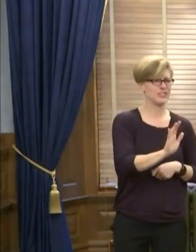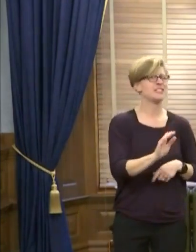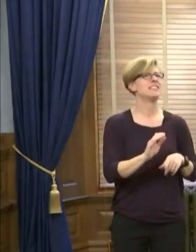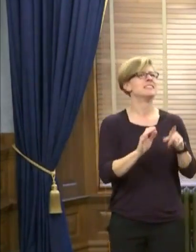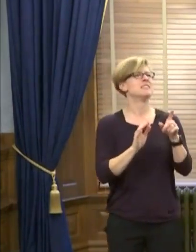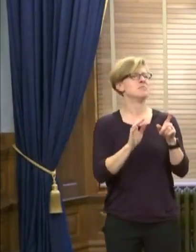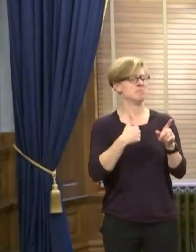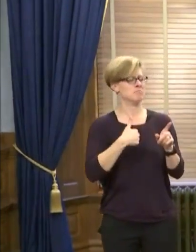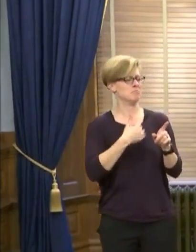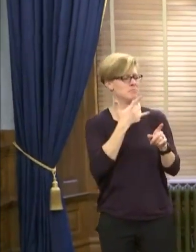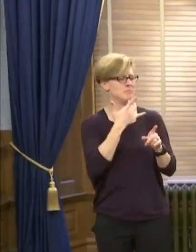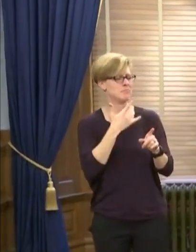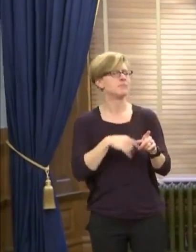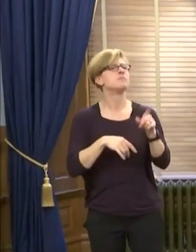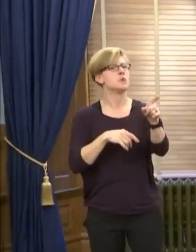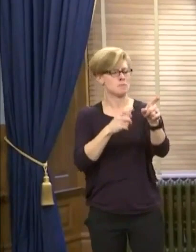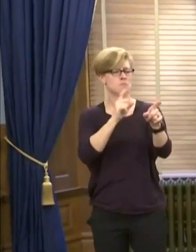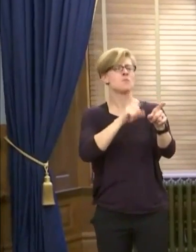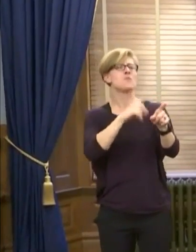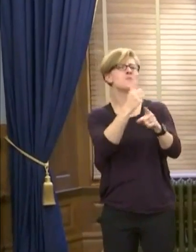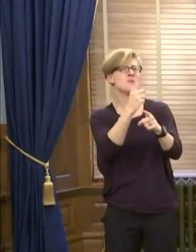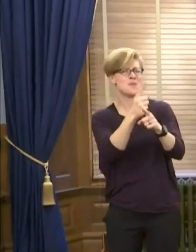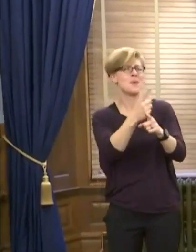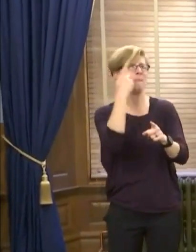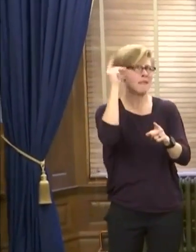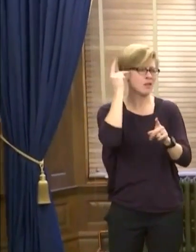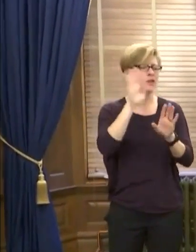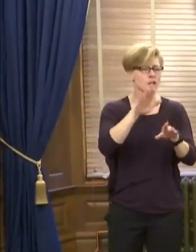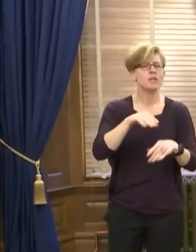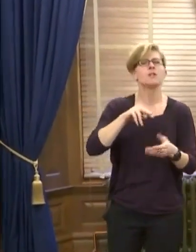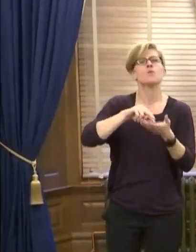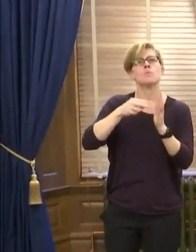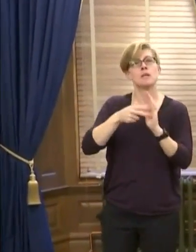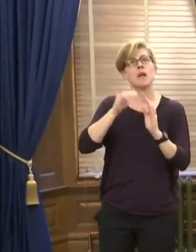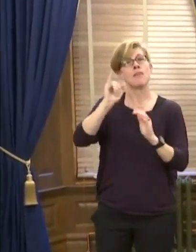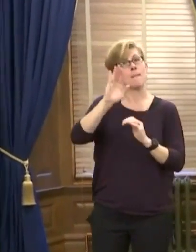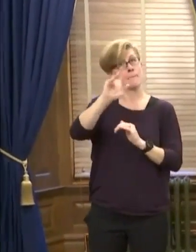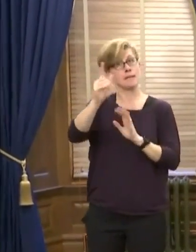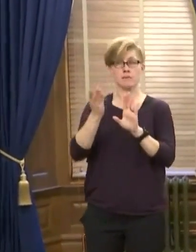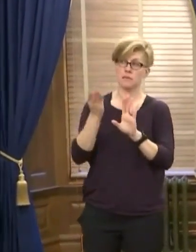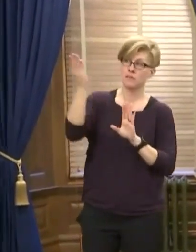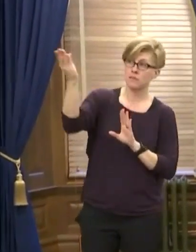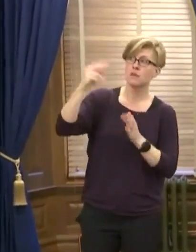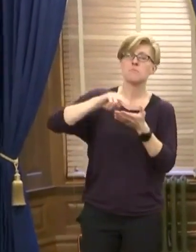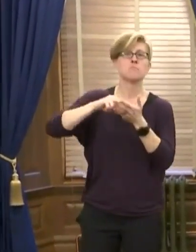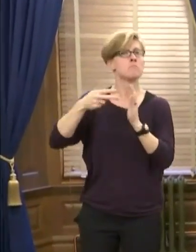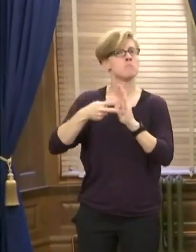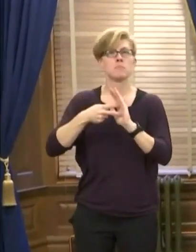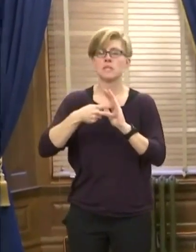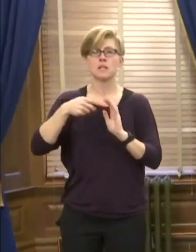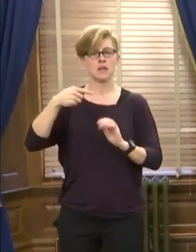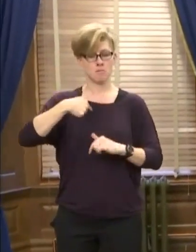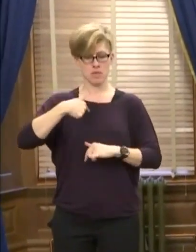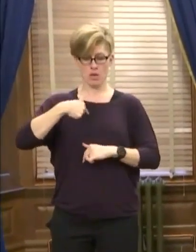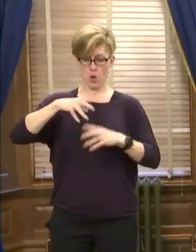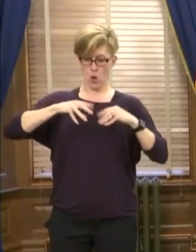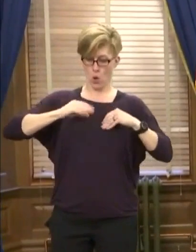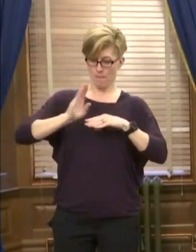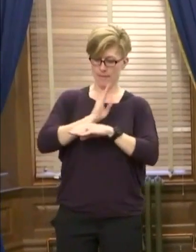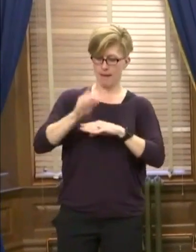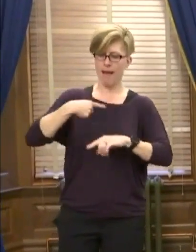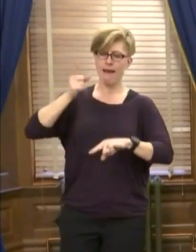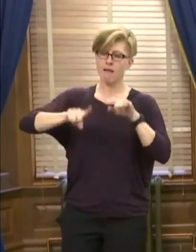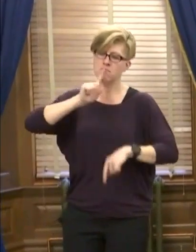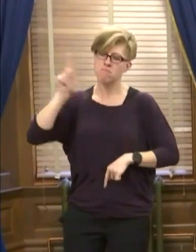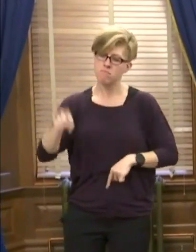Anyway, there is a bill that would prevent employers from basically mandating vaccines if they choose to go